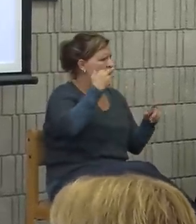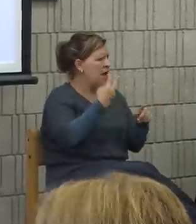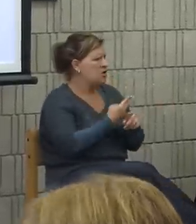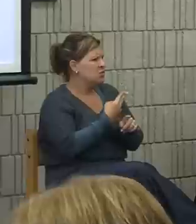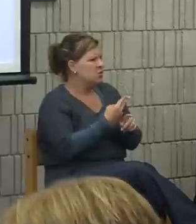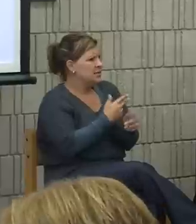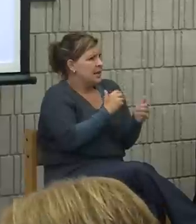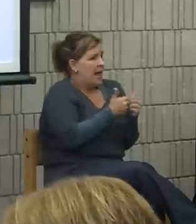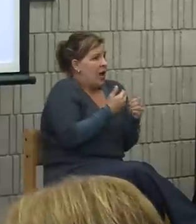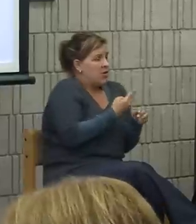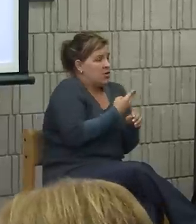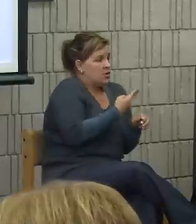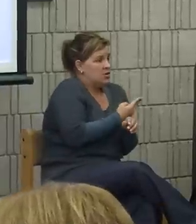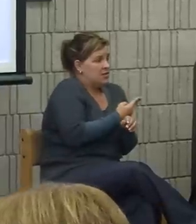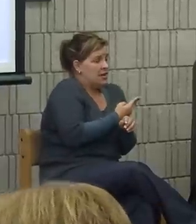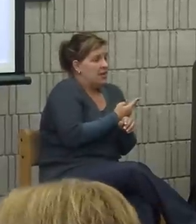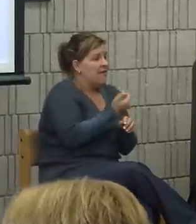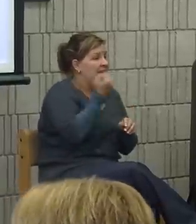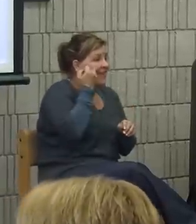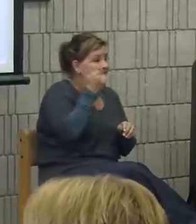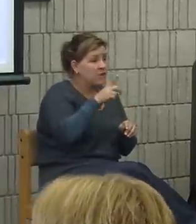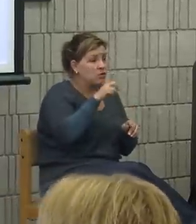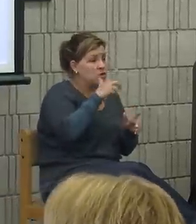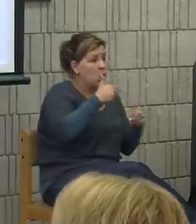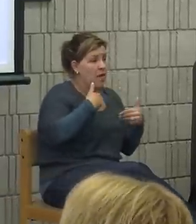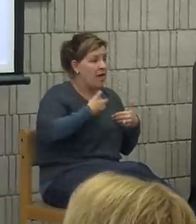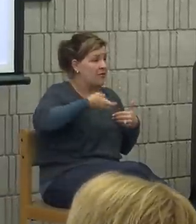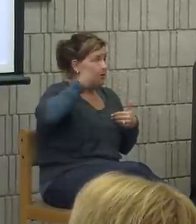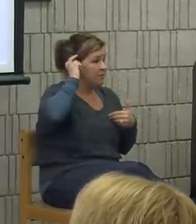it? If you don't have an implant, can you tell us why or why not?